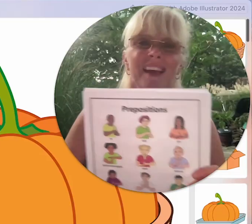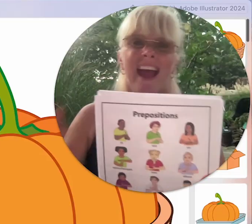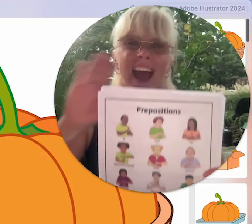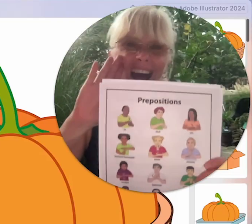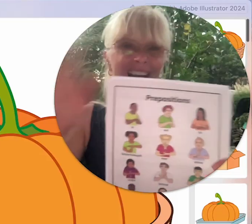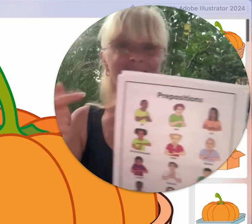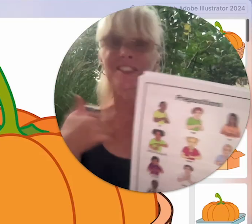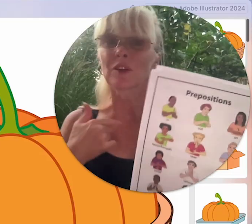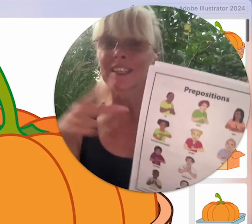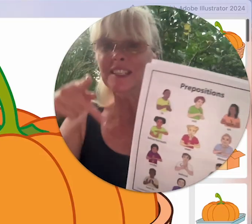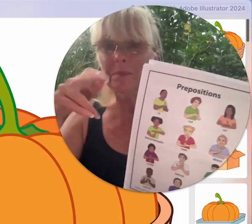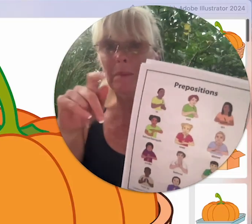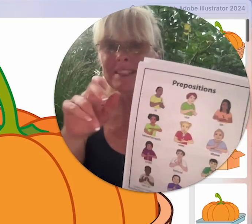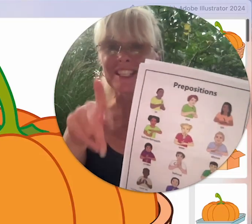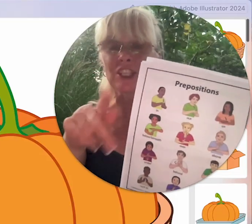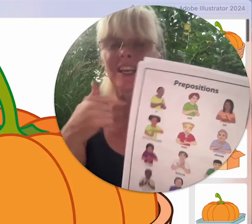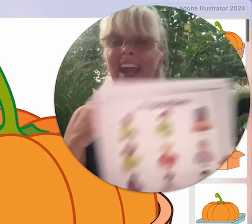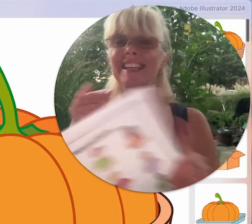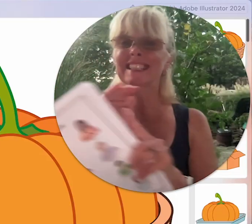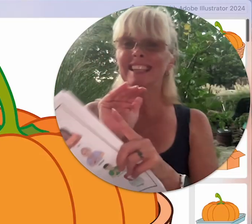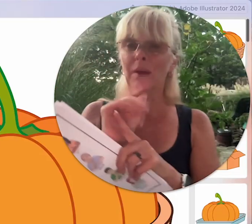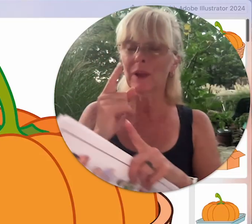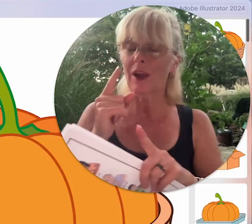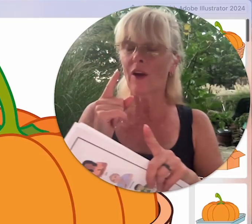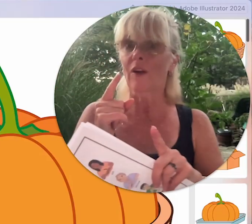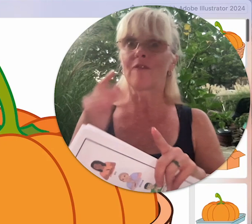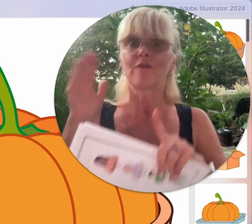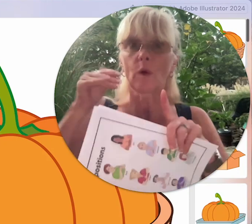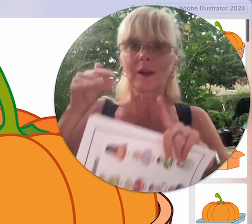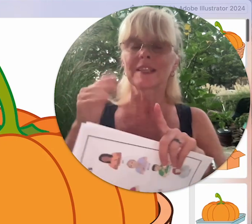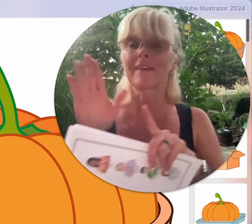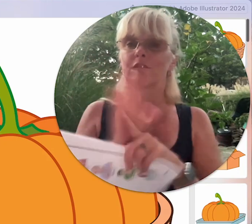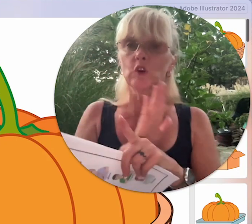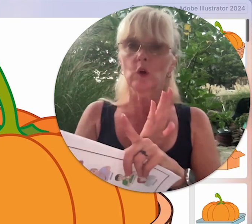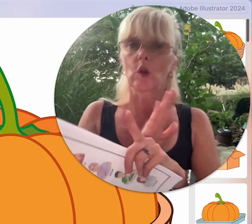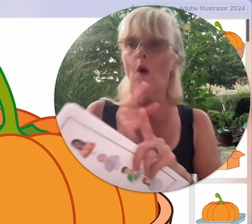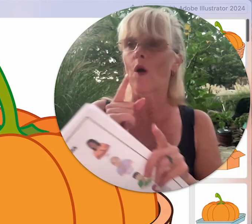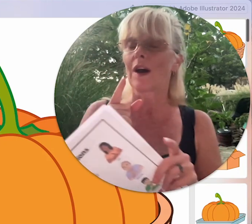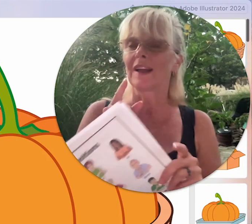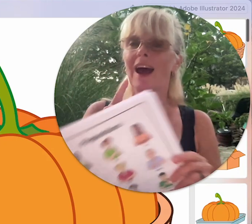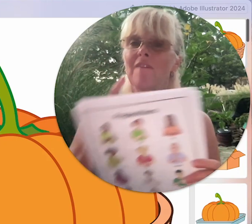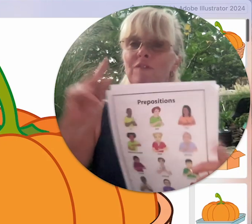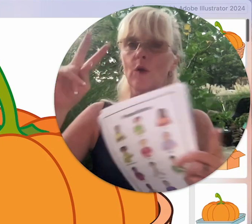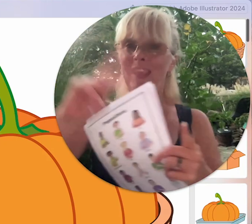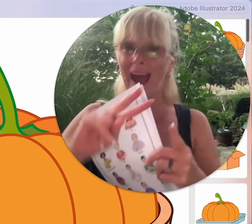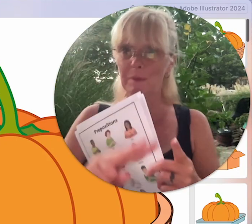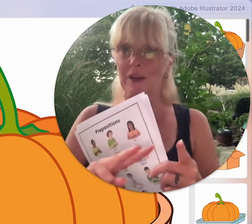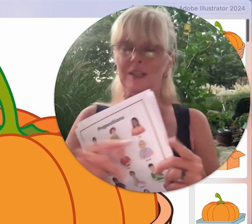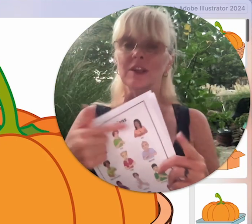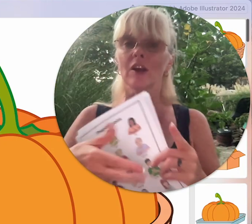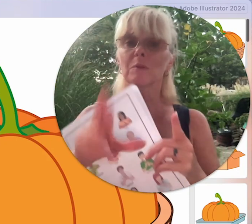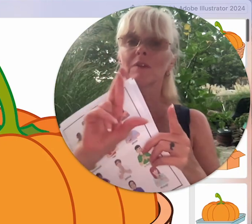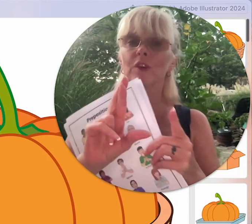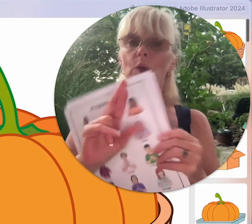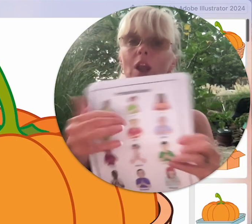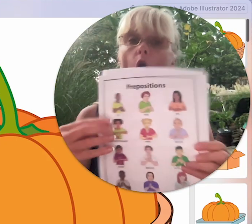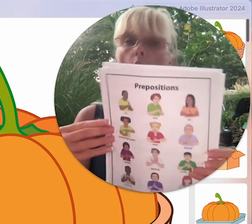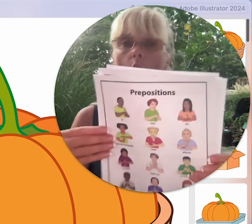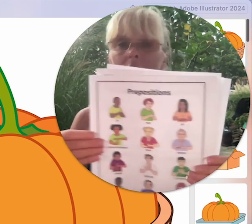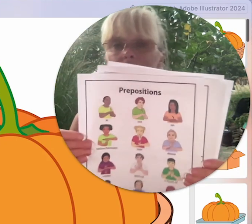hi so this is preposition and tonight we are focusing full on vocabulary so I'm gonna be viewing all of